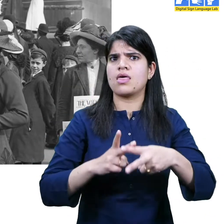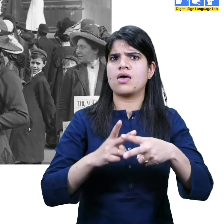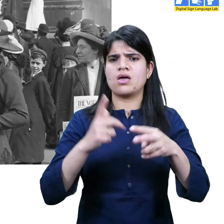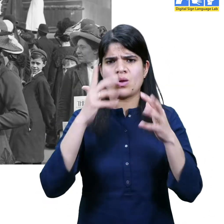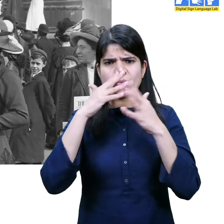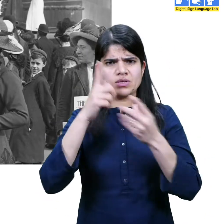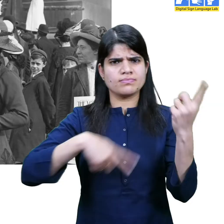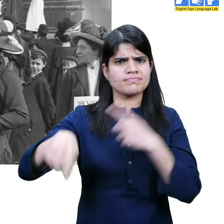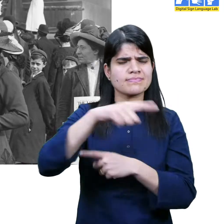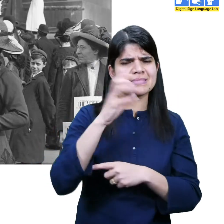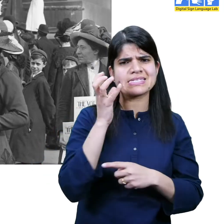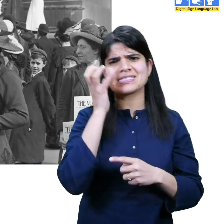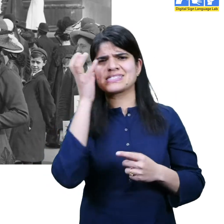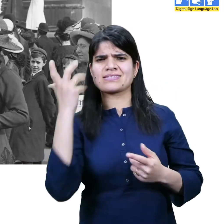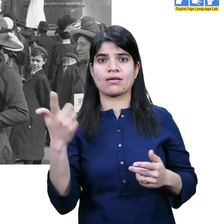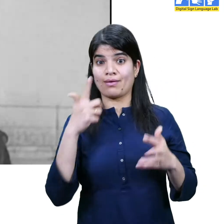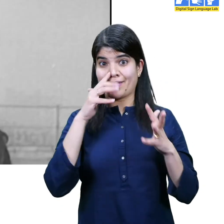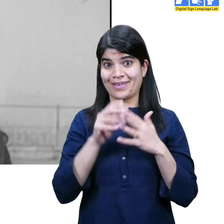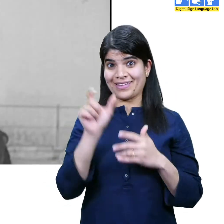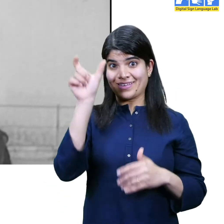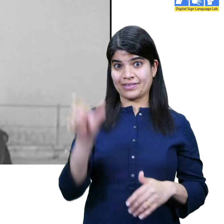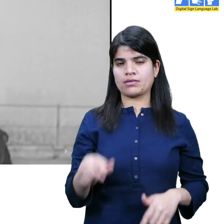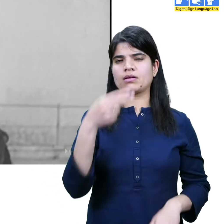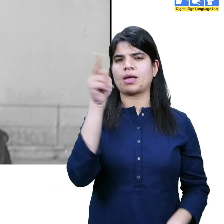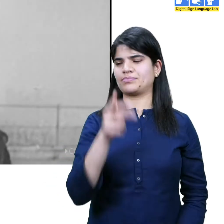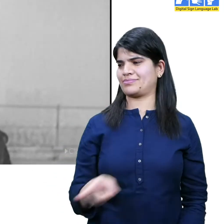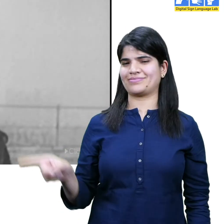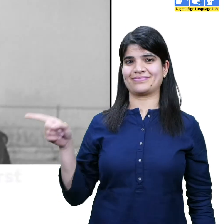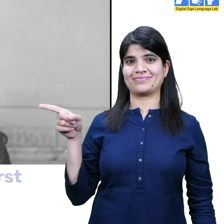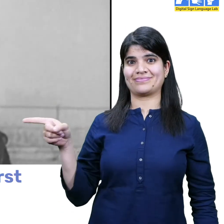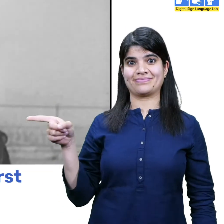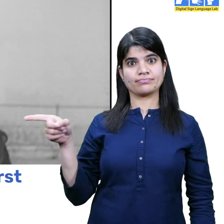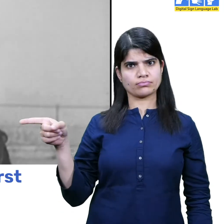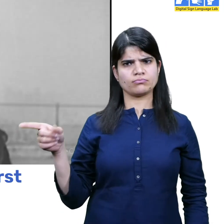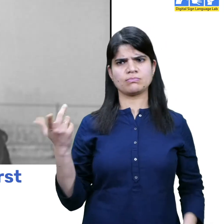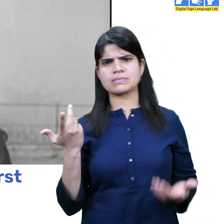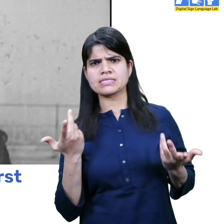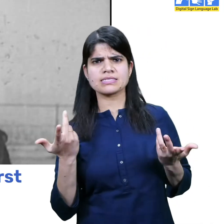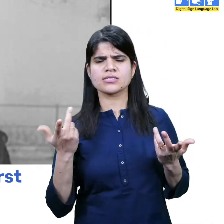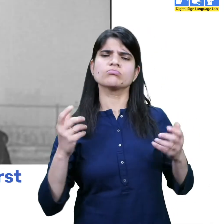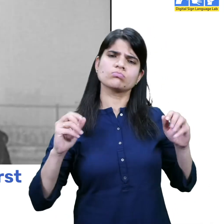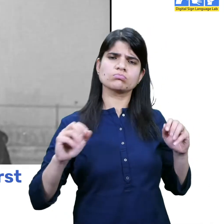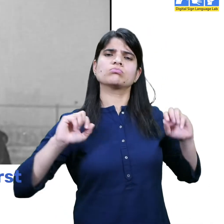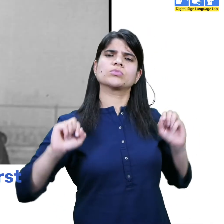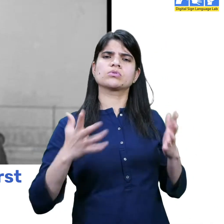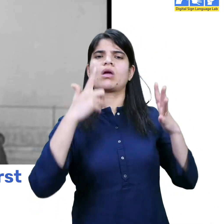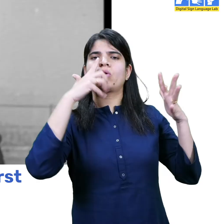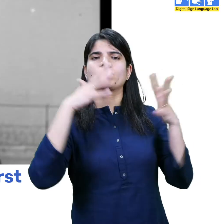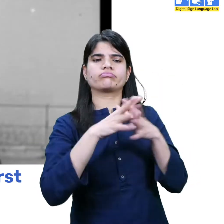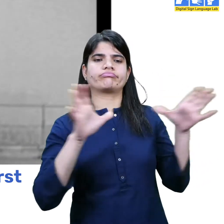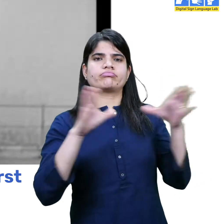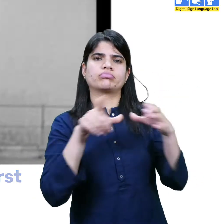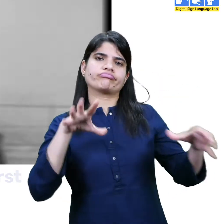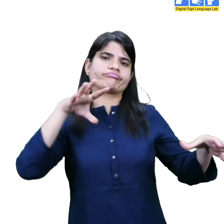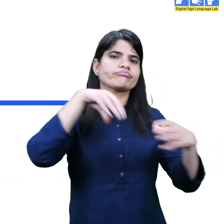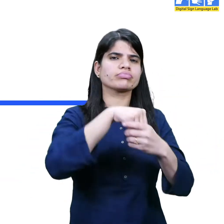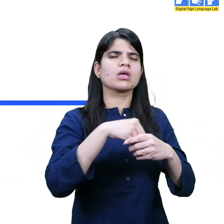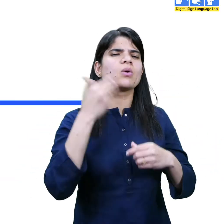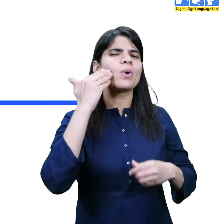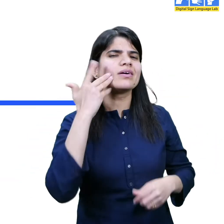failed attempt to achieve suffrage. One of these women was Emmeline Pankhurst, who responded by forming Women's Social and Political